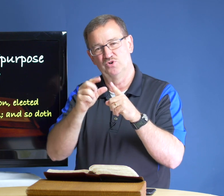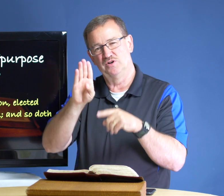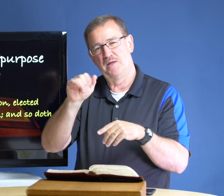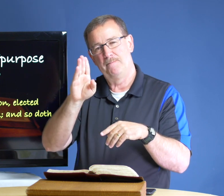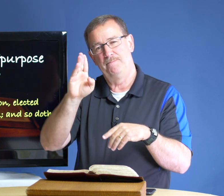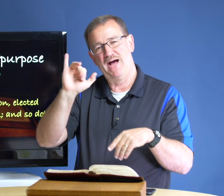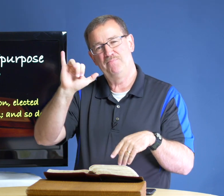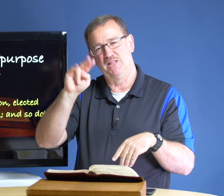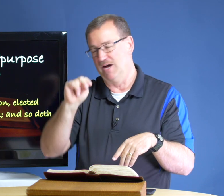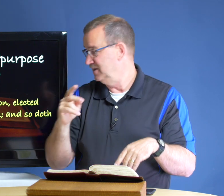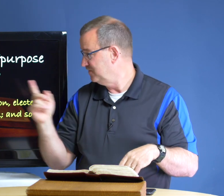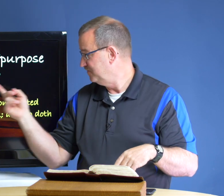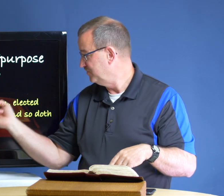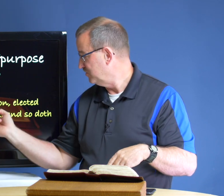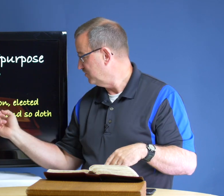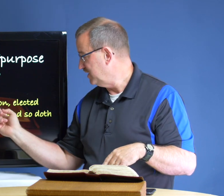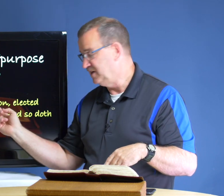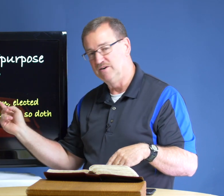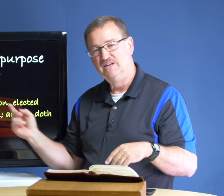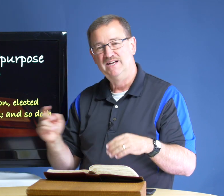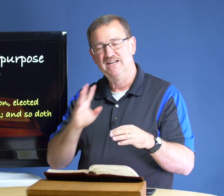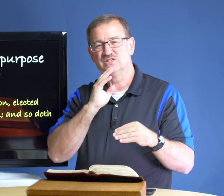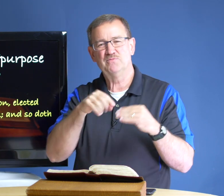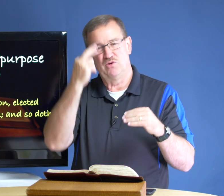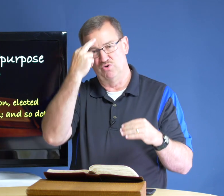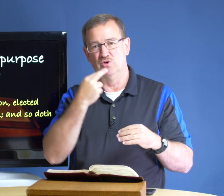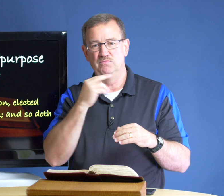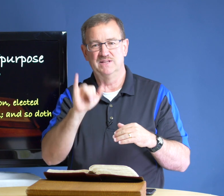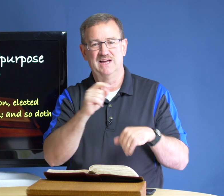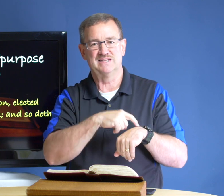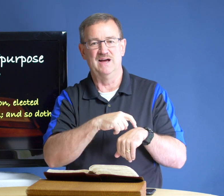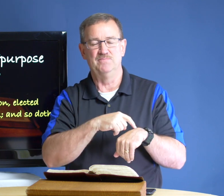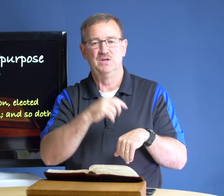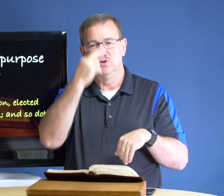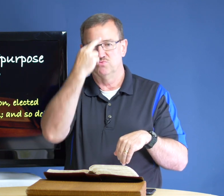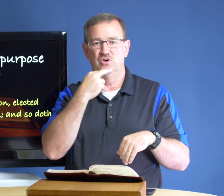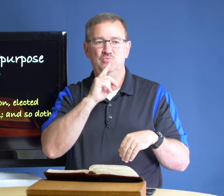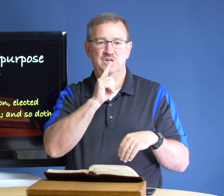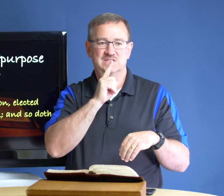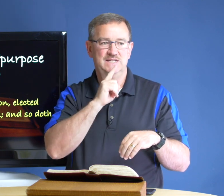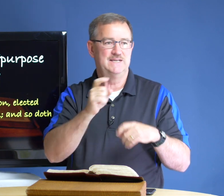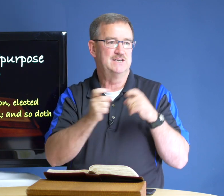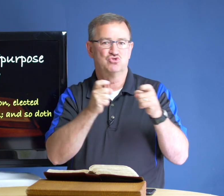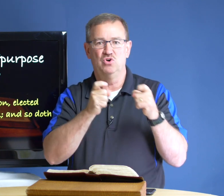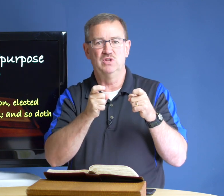word babylon here he's talking about rome at that time rome was the controlling